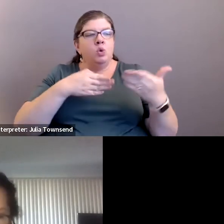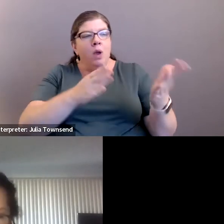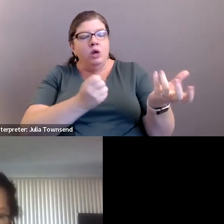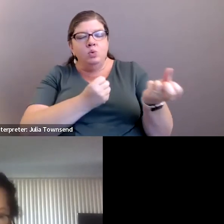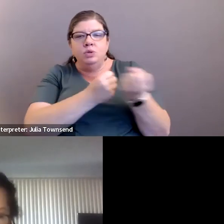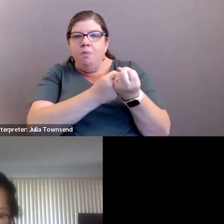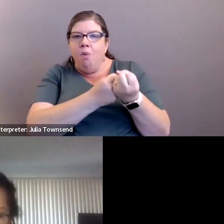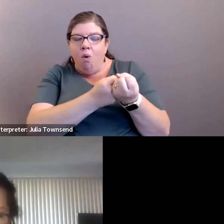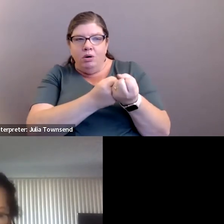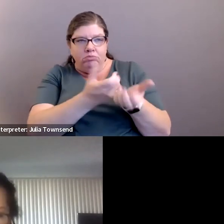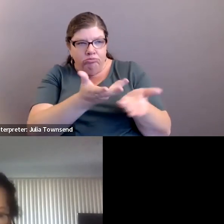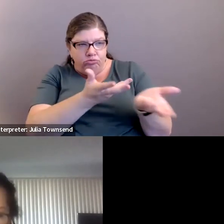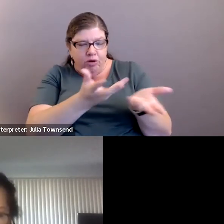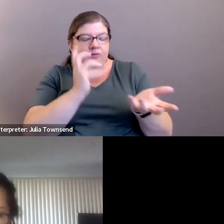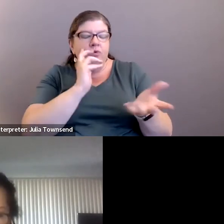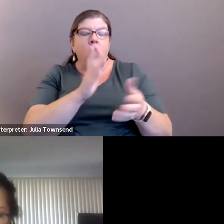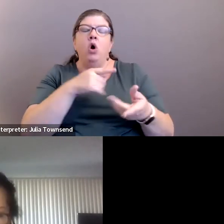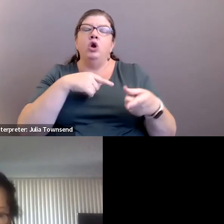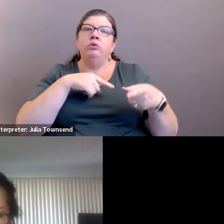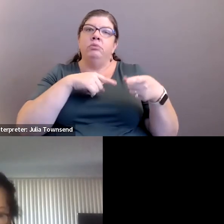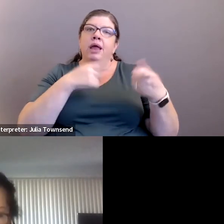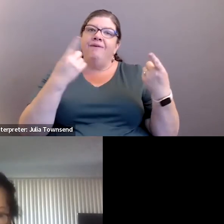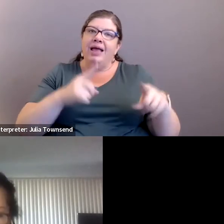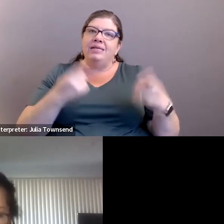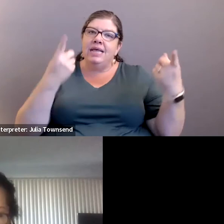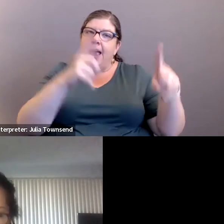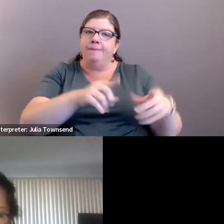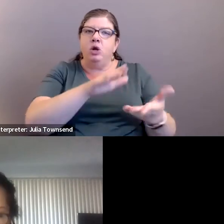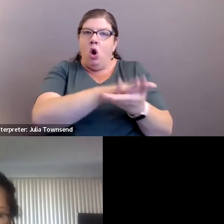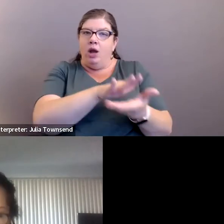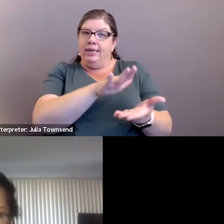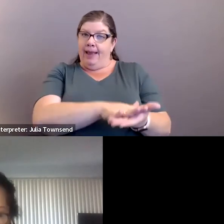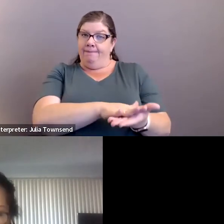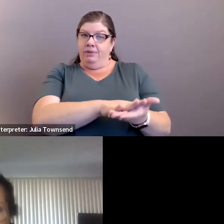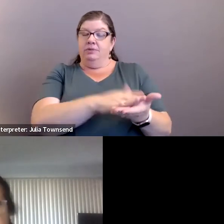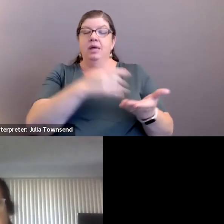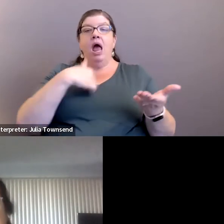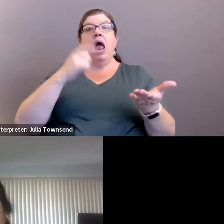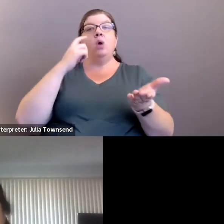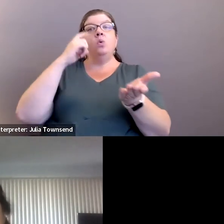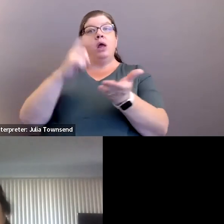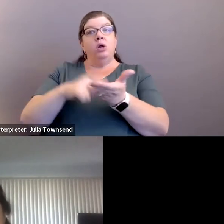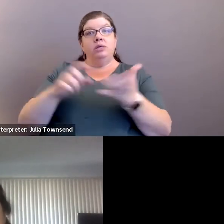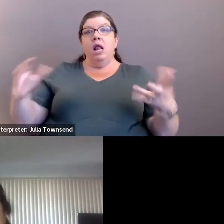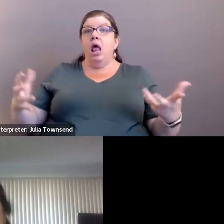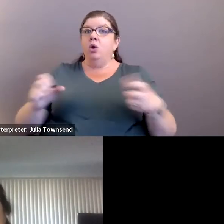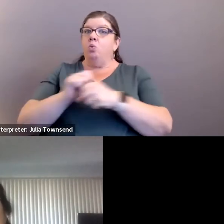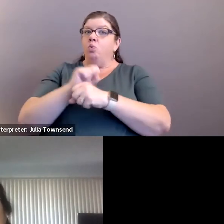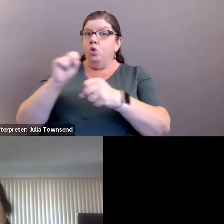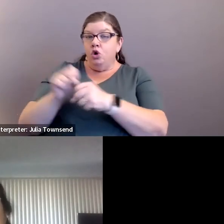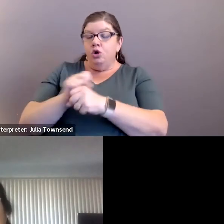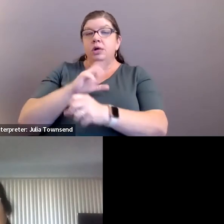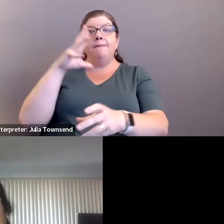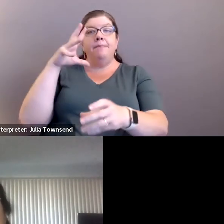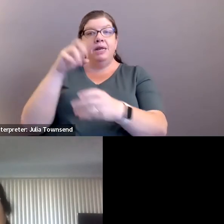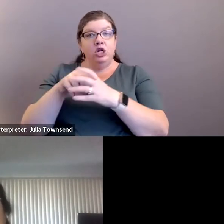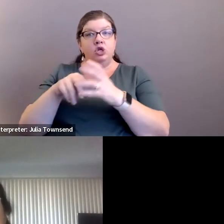for on-campus events that occur. I recognize that there was a lot of work put into